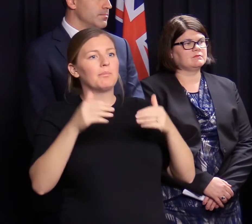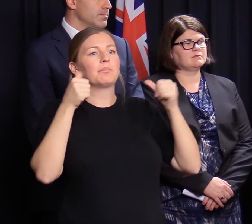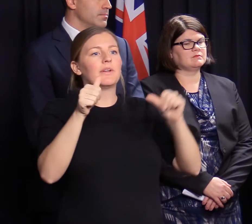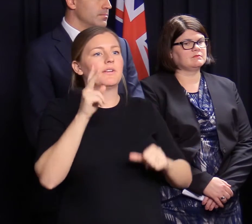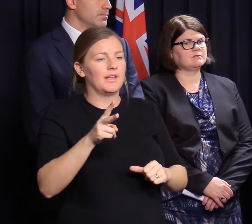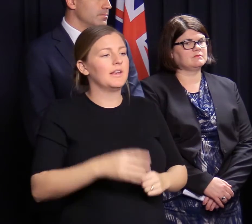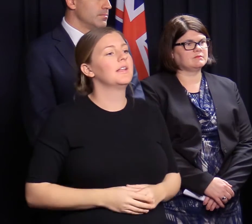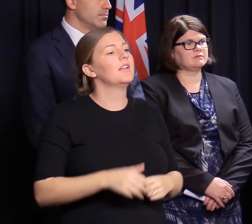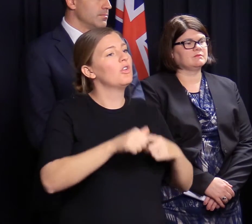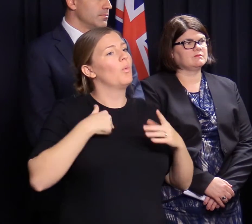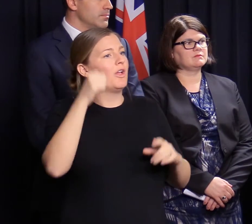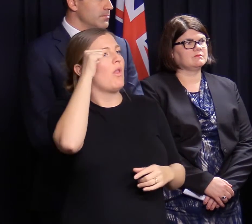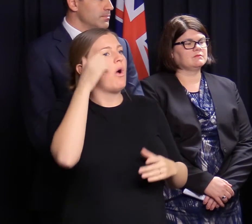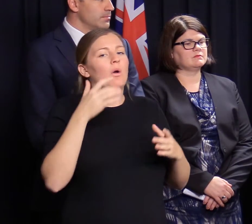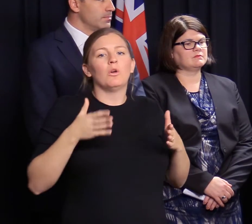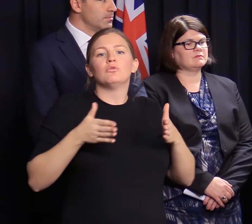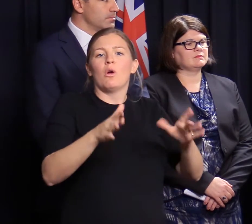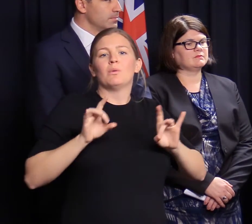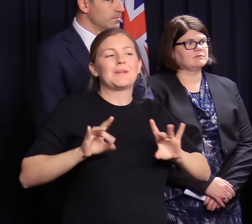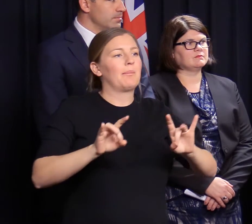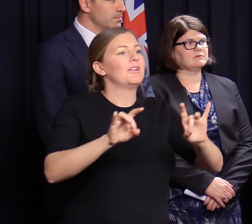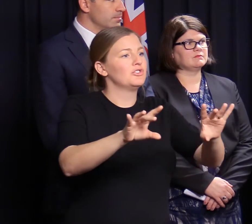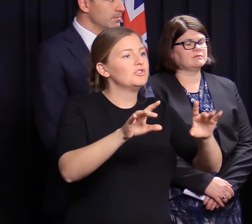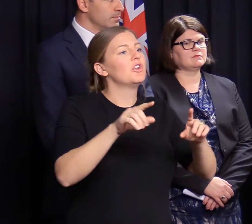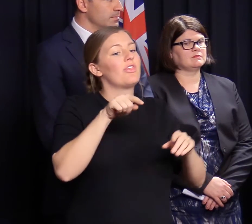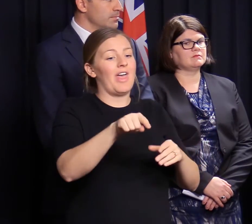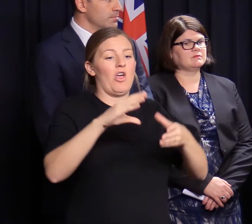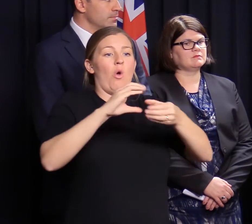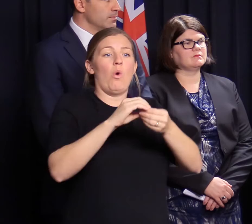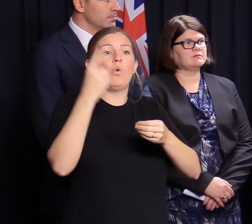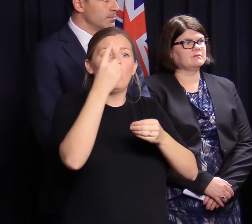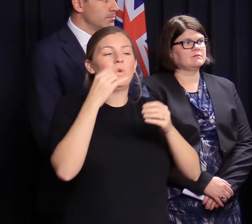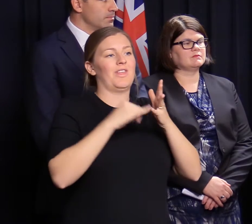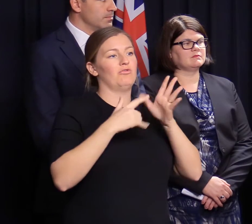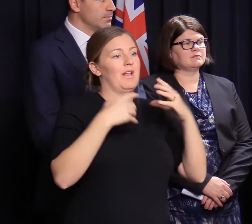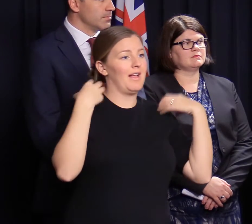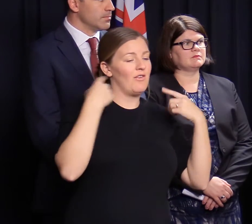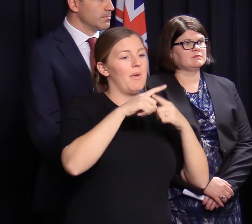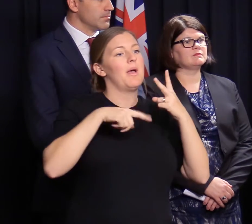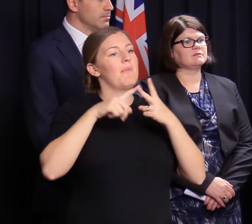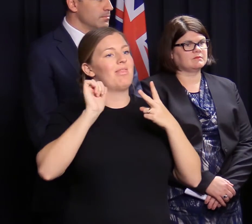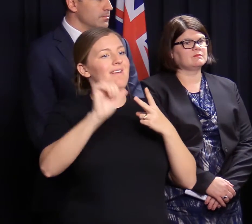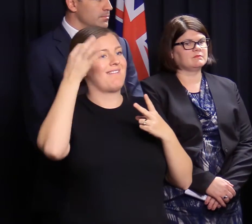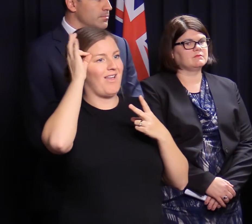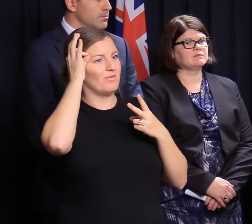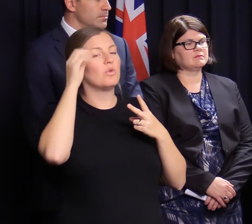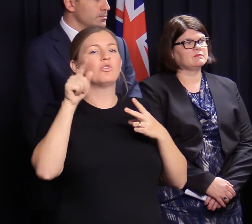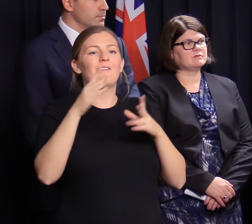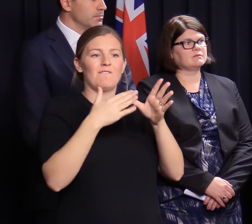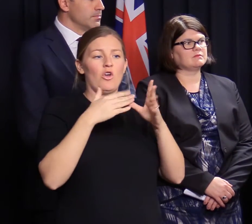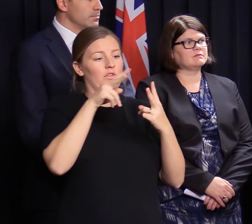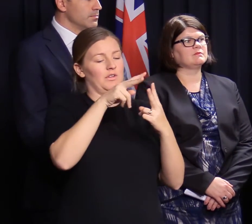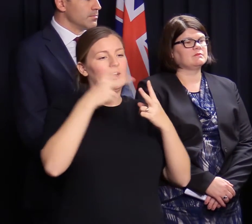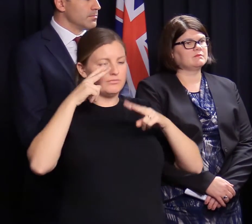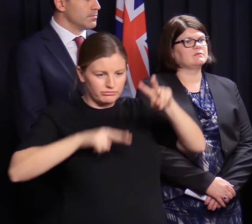damage in places. Those roads are owned by councils and state government. And obviously there will be assessments undertaken by those authorities